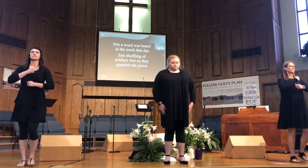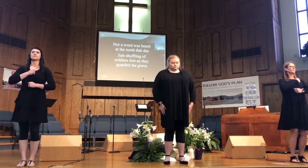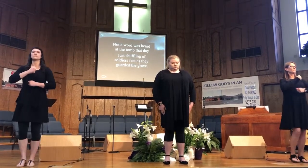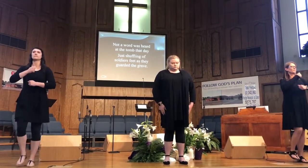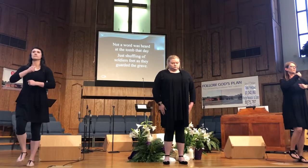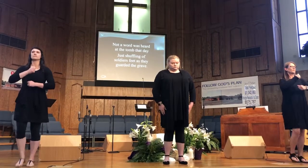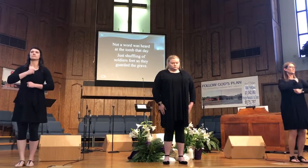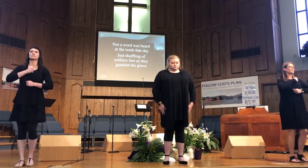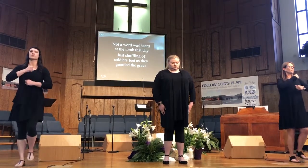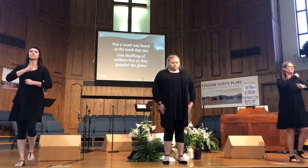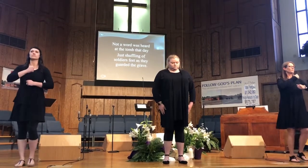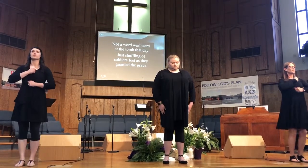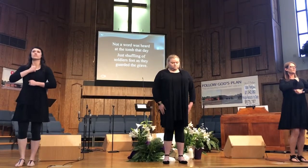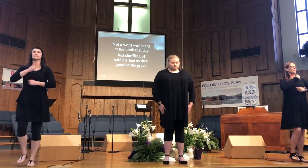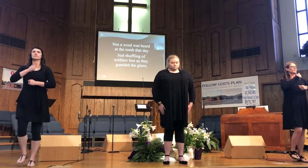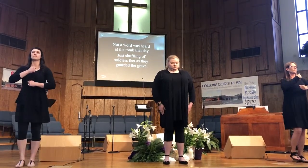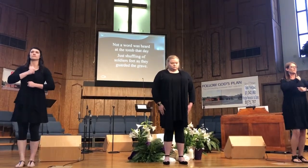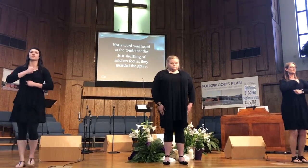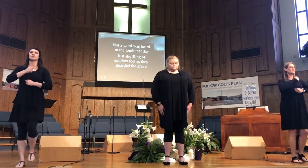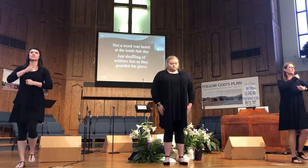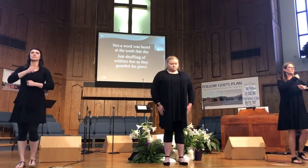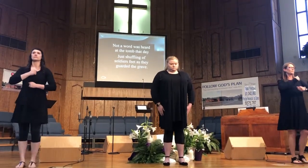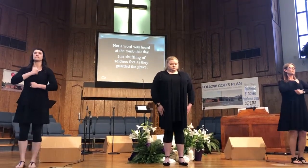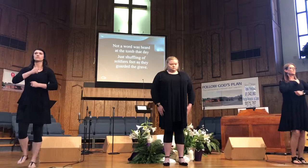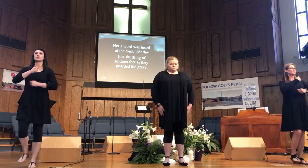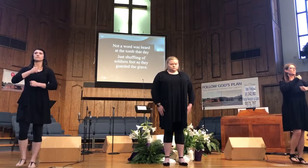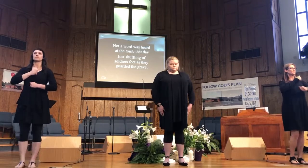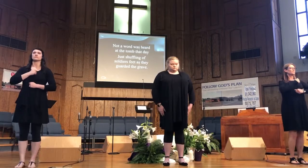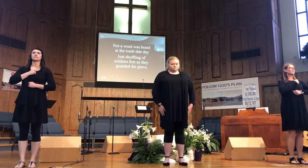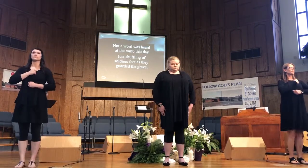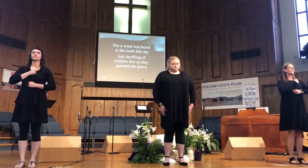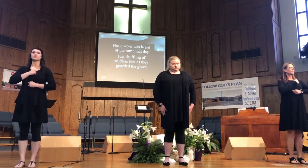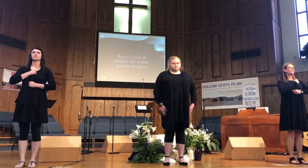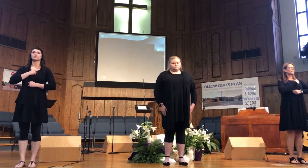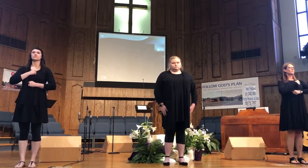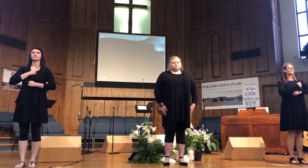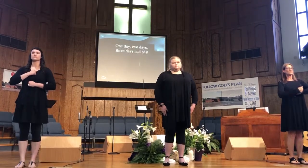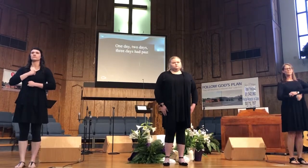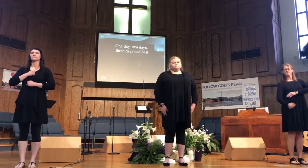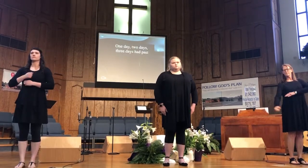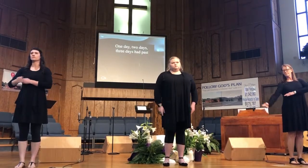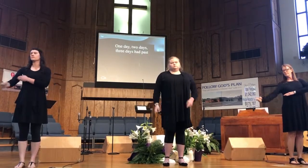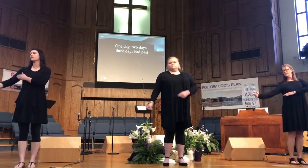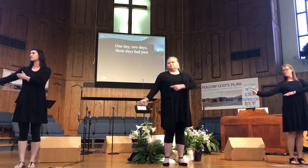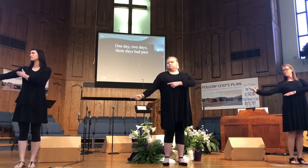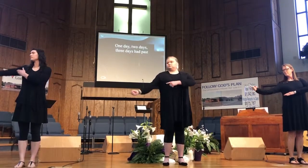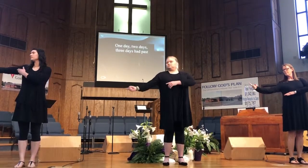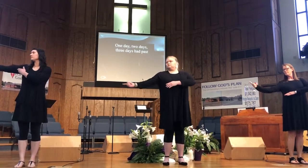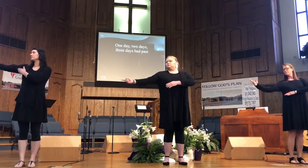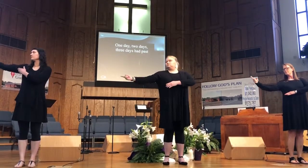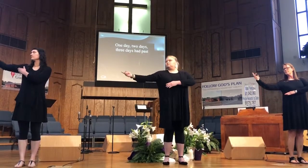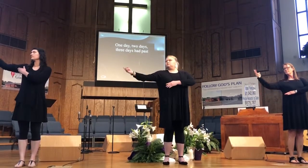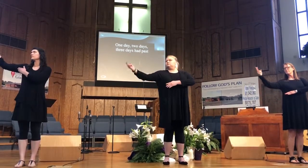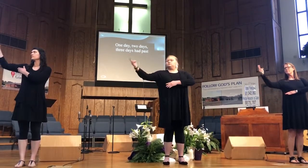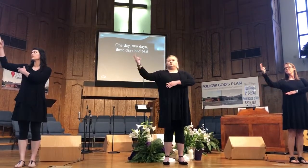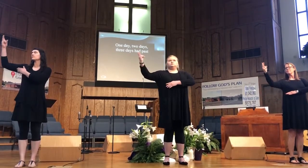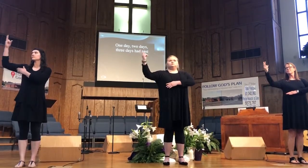As the God of day One day,